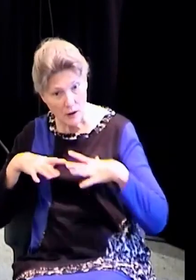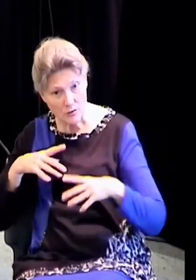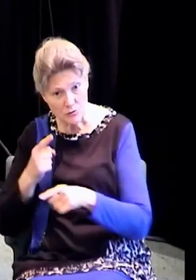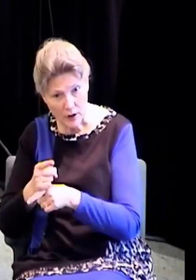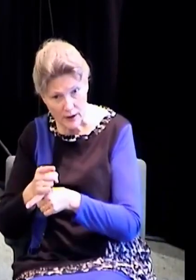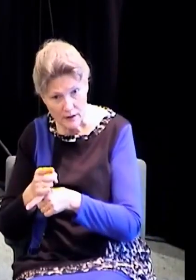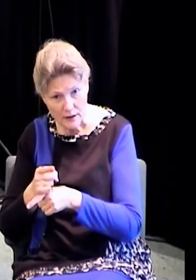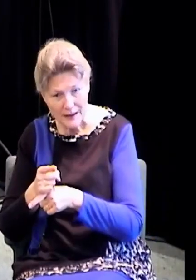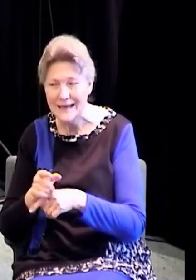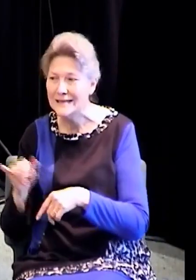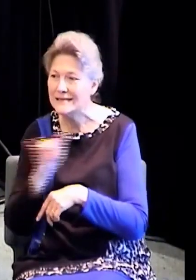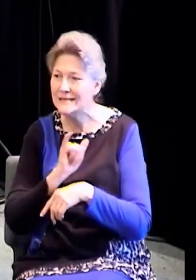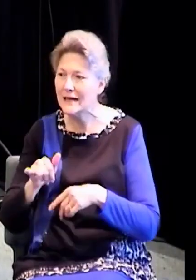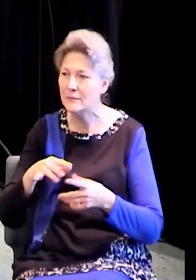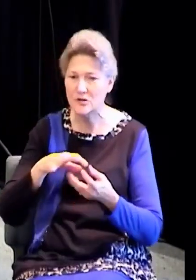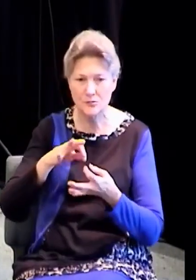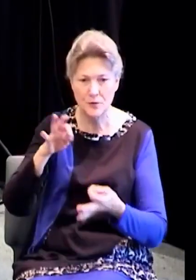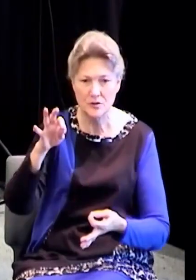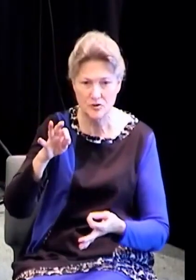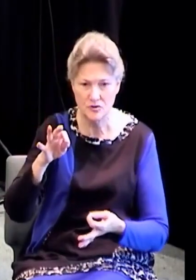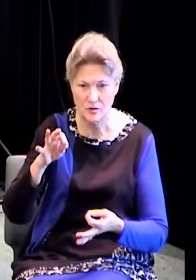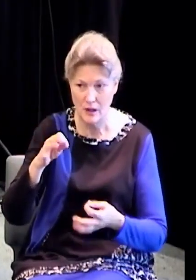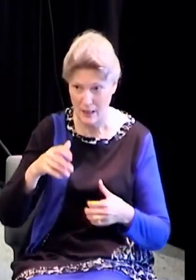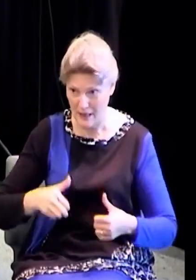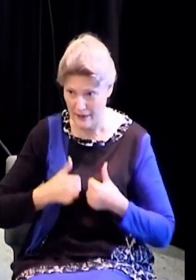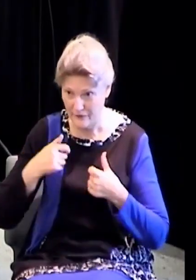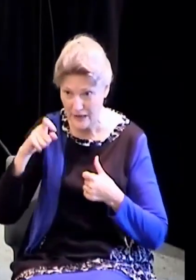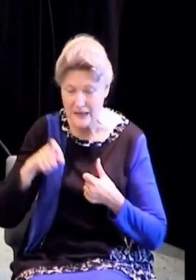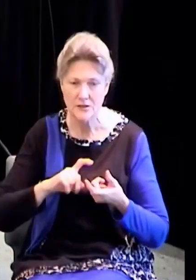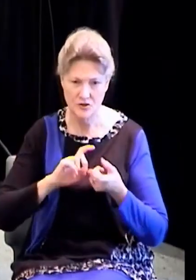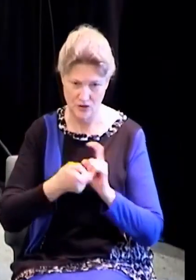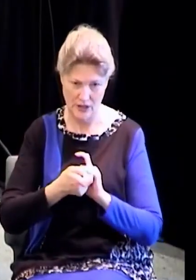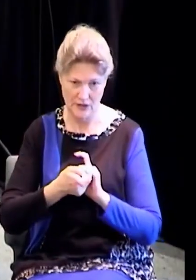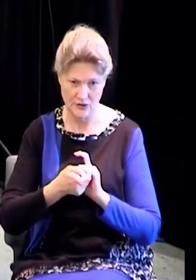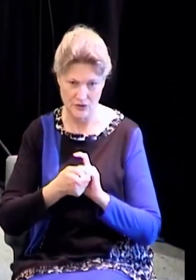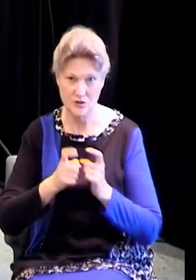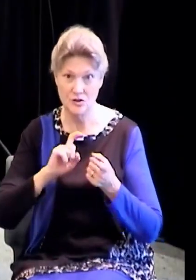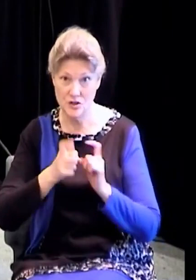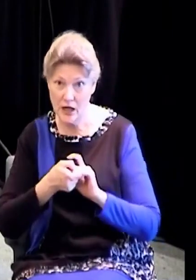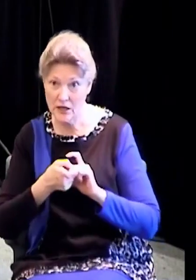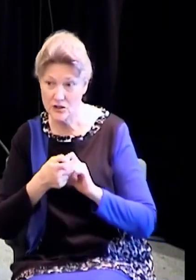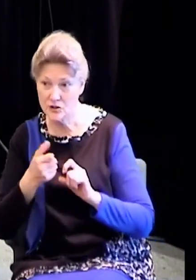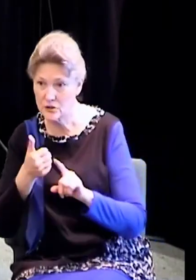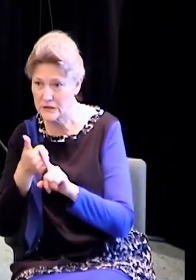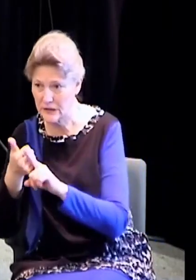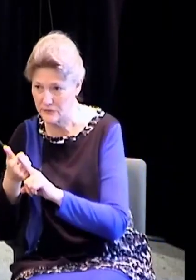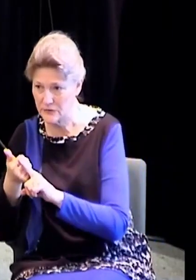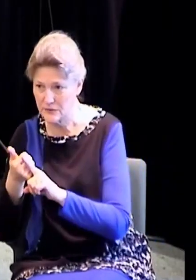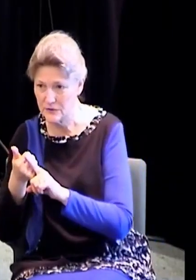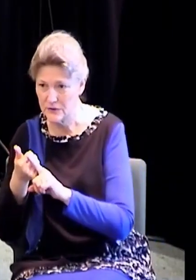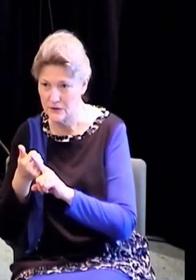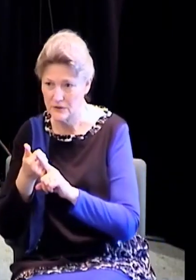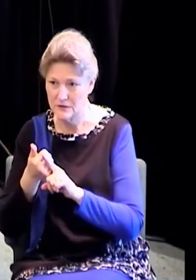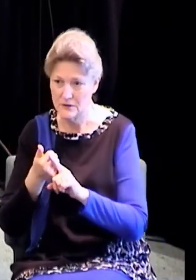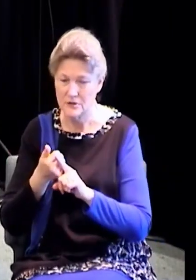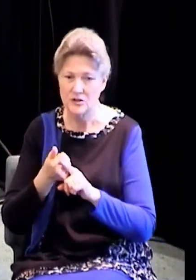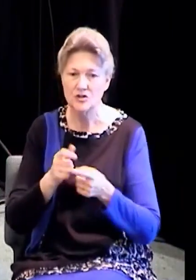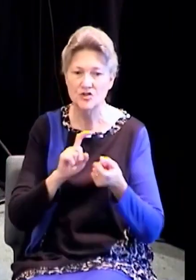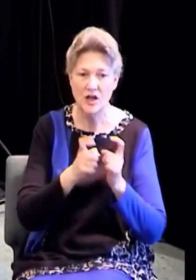to happen in us because the Bible says that these people are going to burn with fire and brimstone. And it is not my intention. I want to make sure that we do